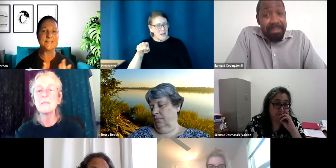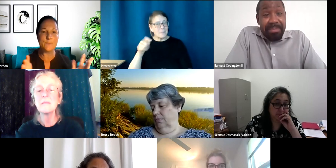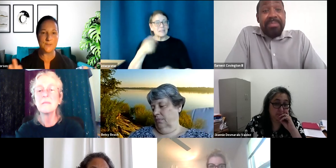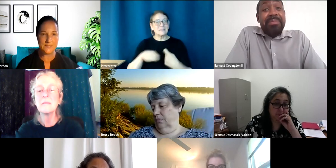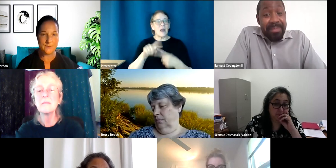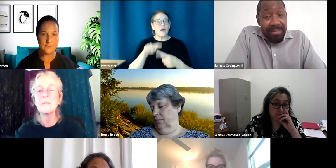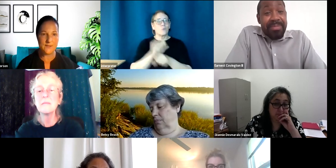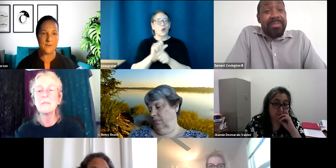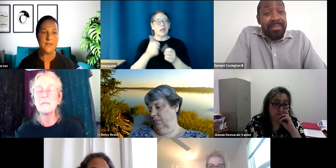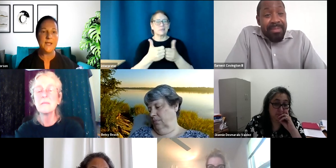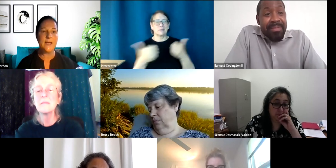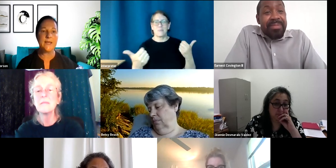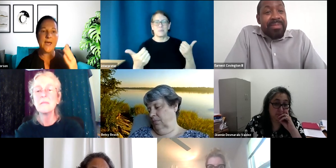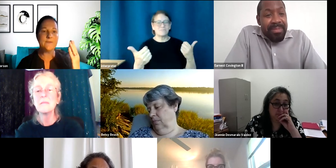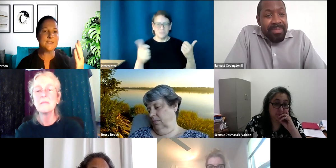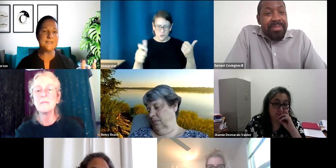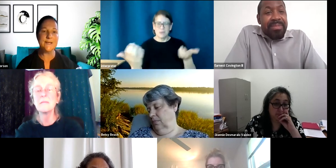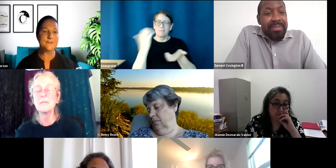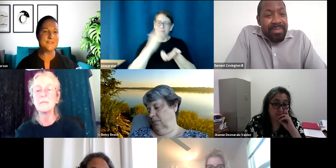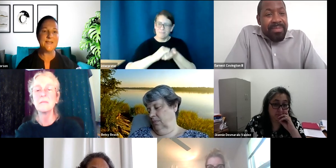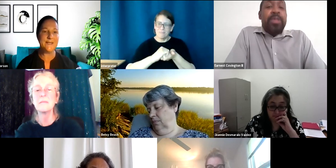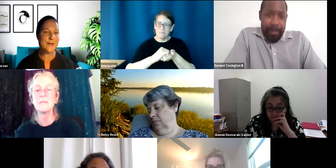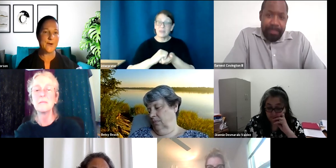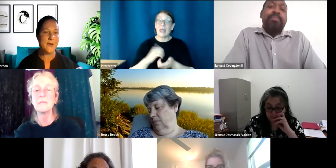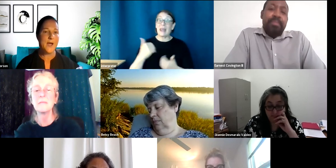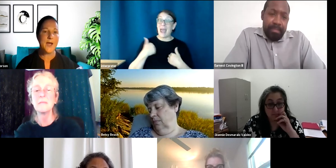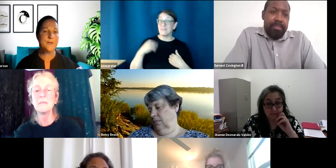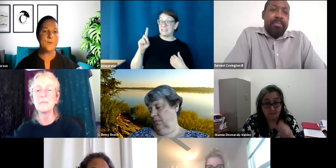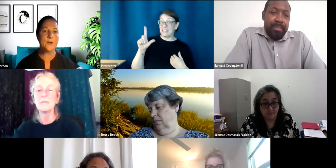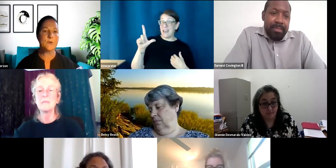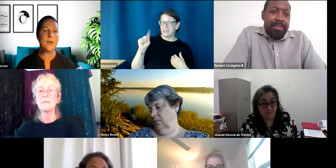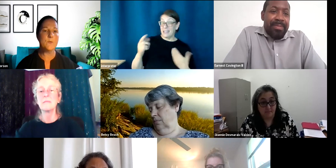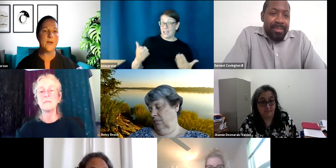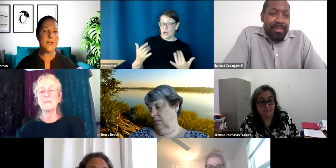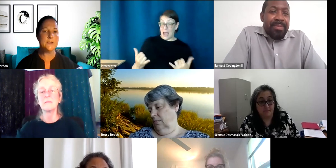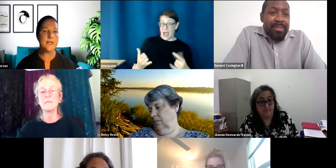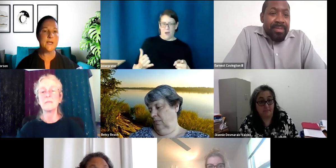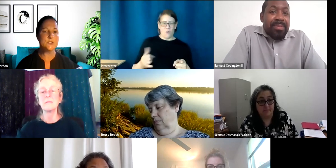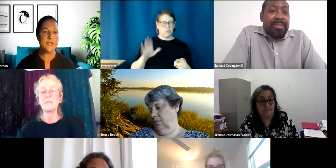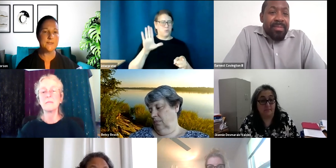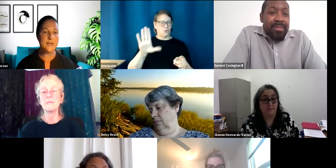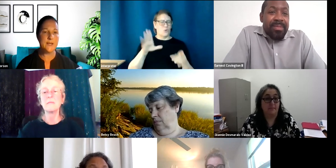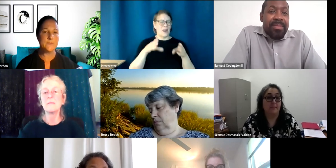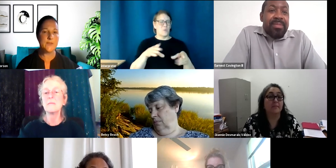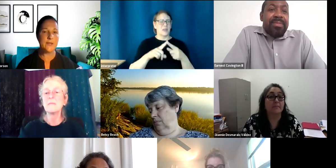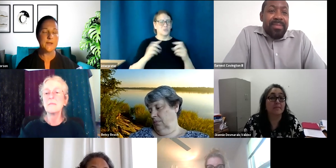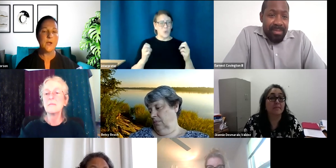separately with them and having the DLT here. I mean, what a great way to educate them that